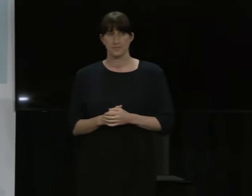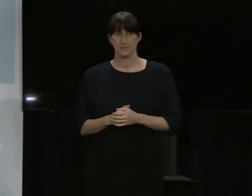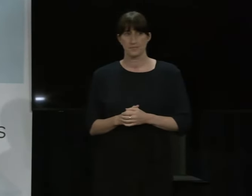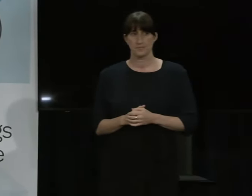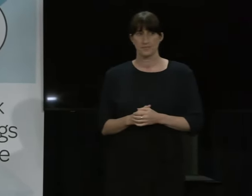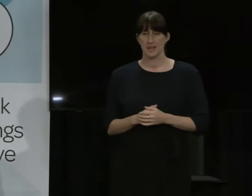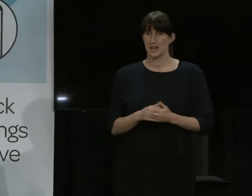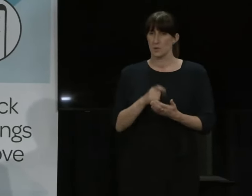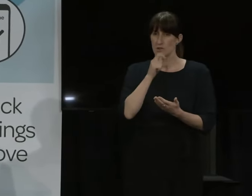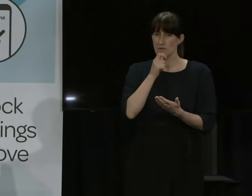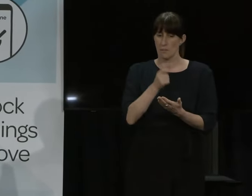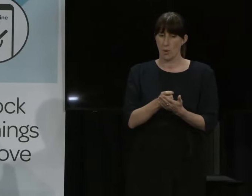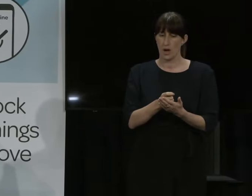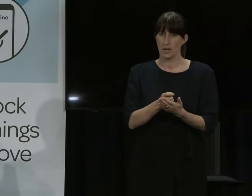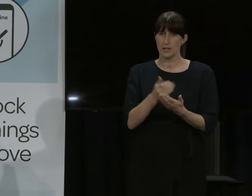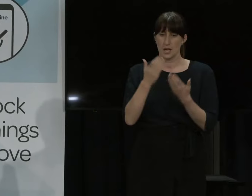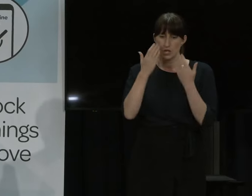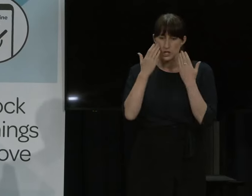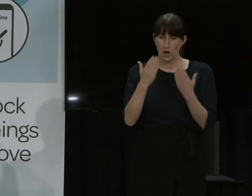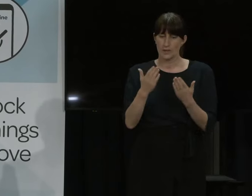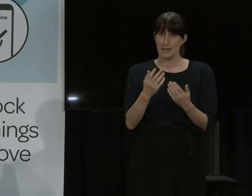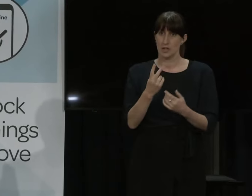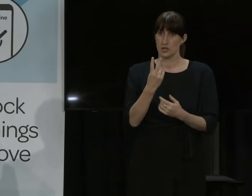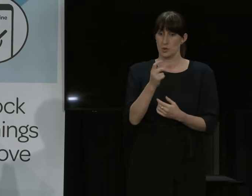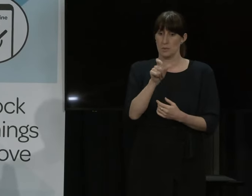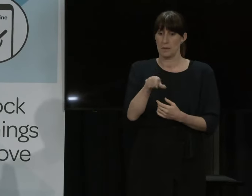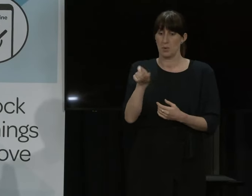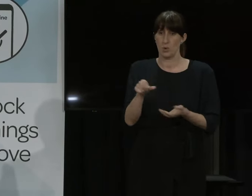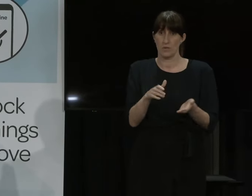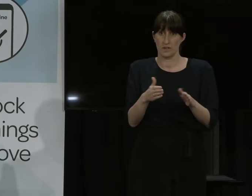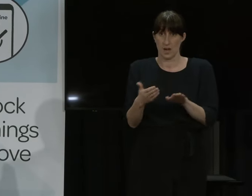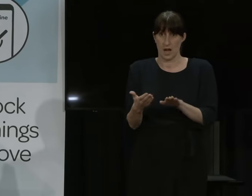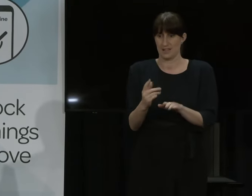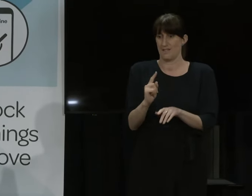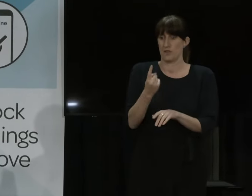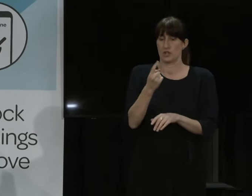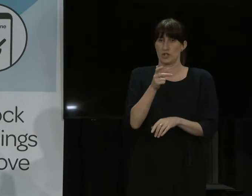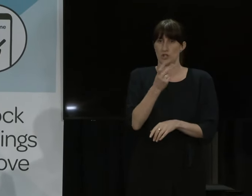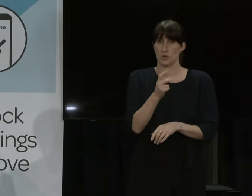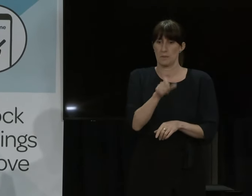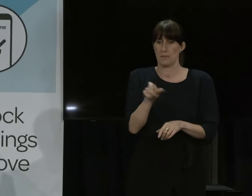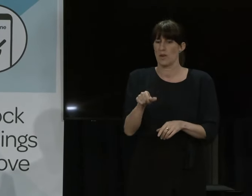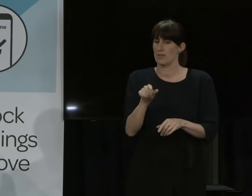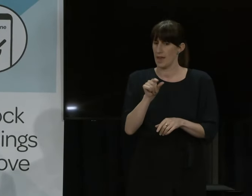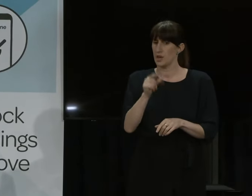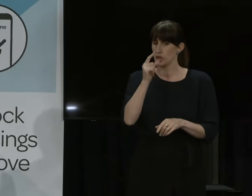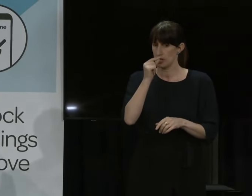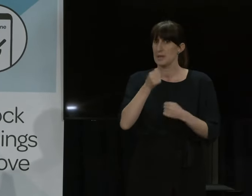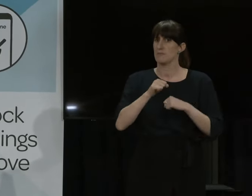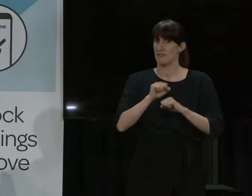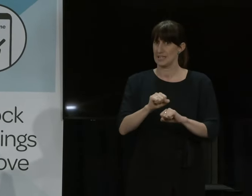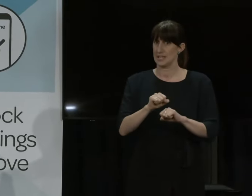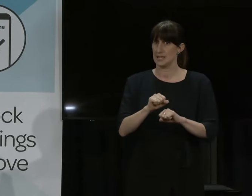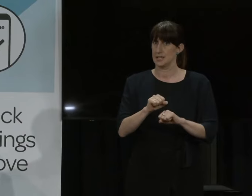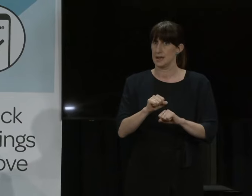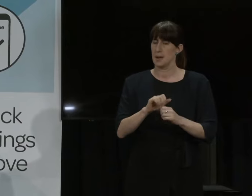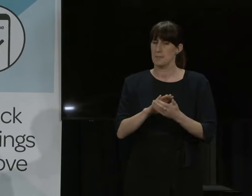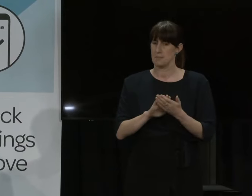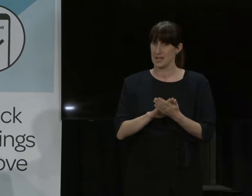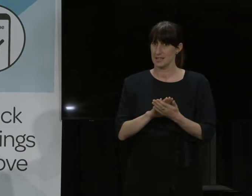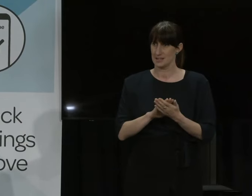deaths in this outbreak were possibly preventable. Is that leading you to offer the families an apology?